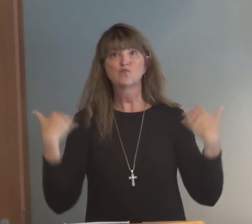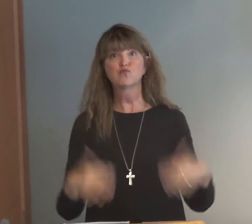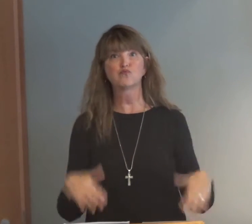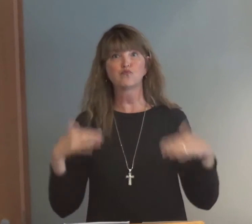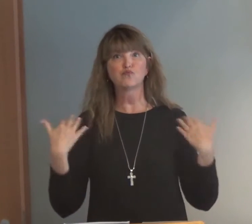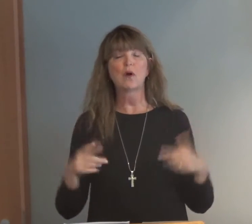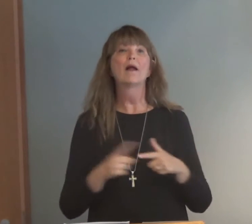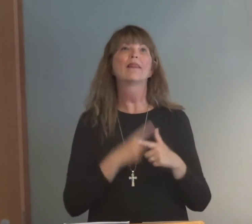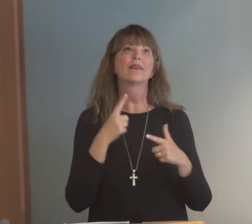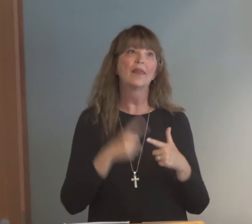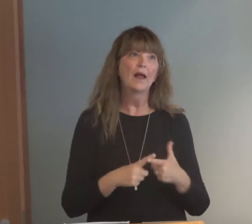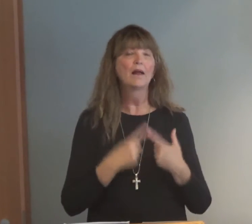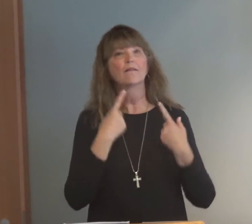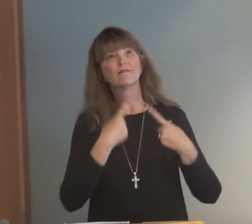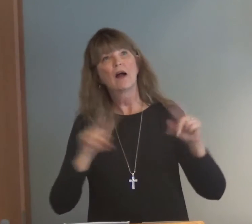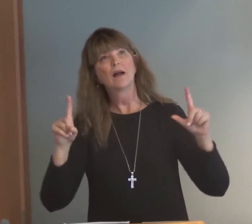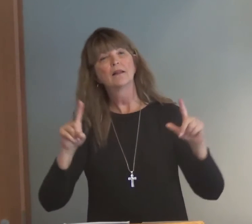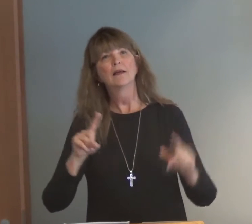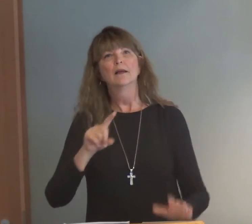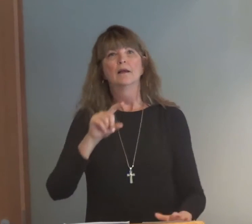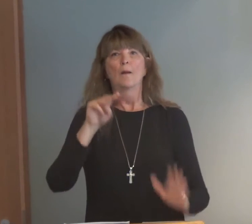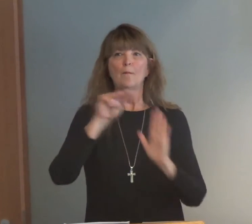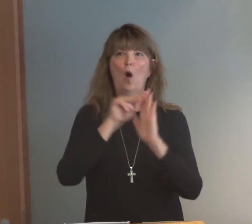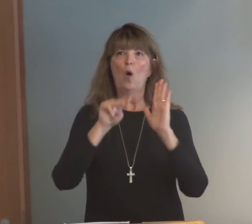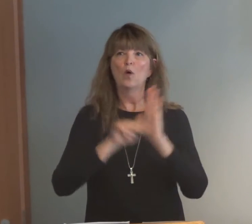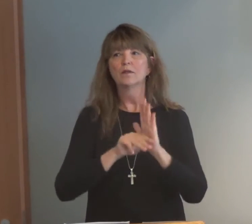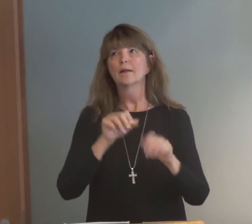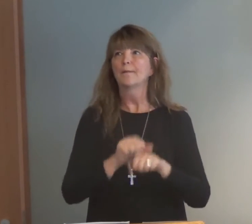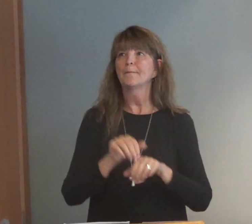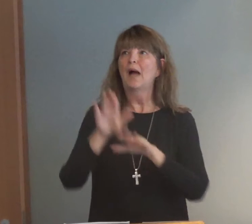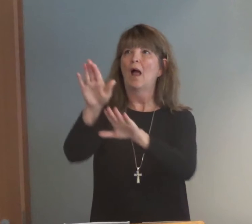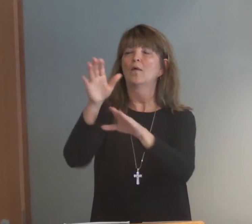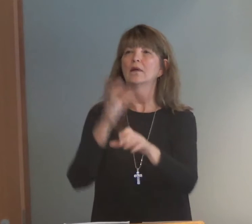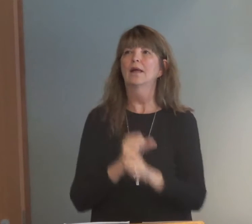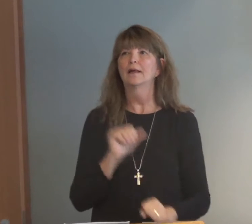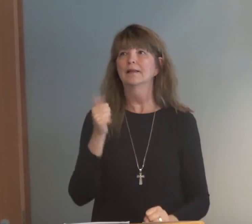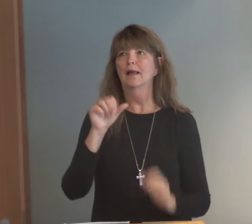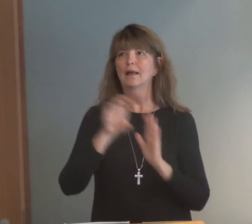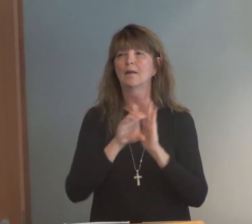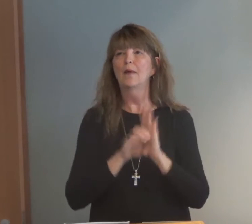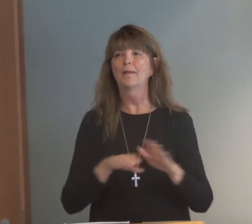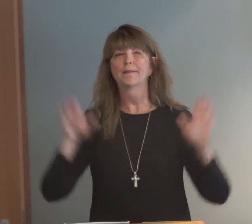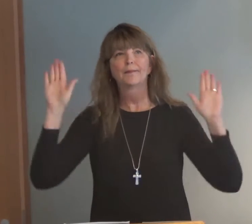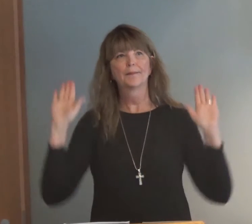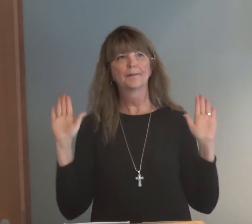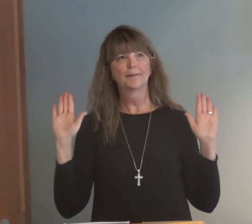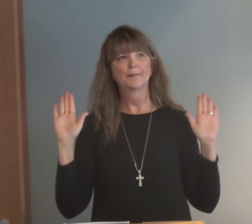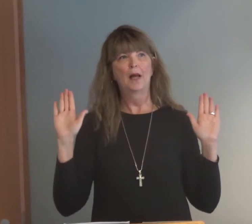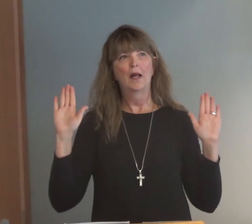to follow all of those different requirements. And then finally, Moses went to the 10 commandments.